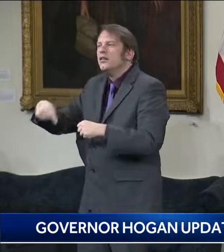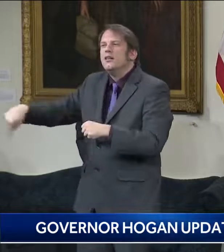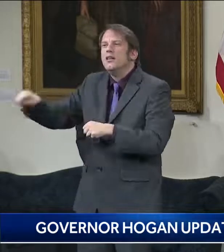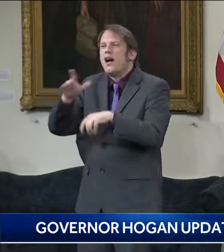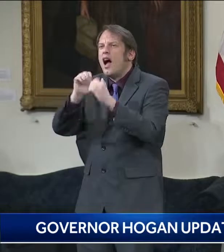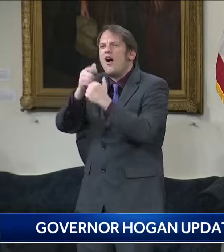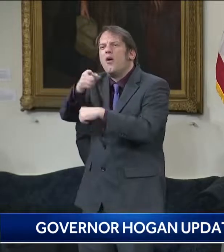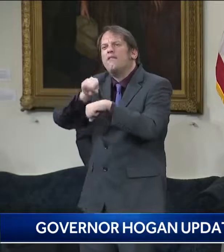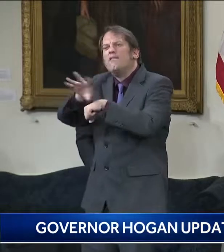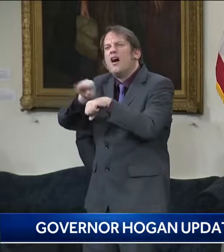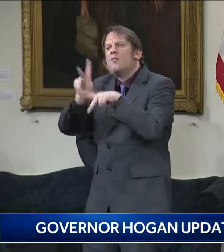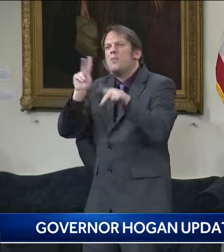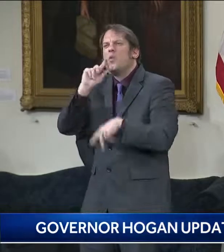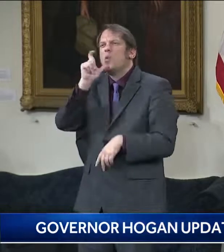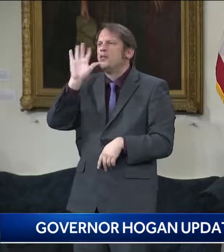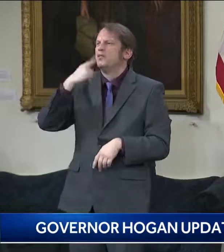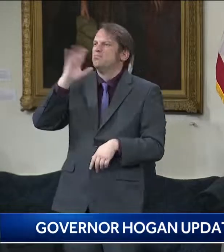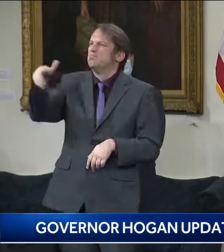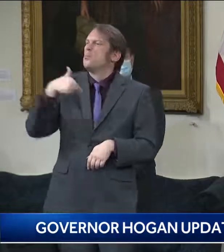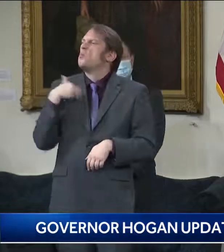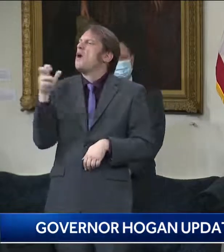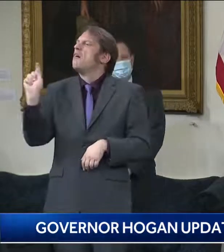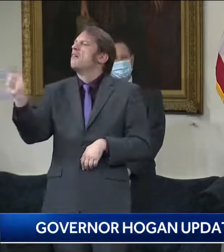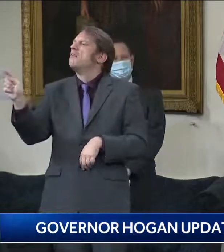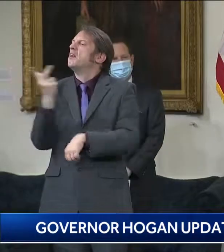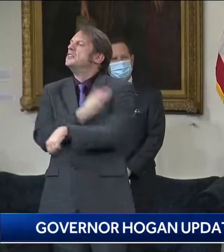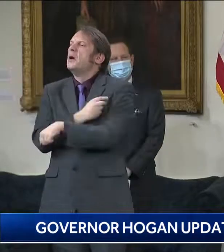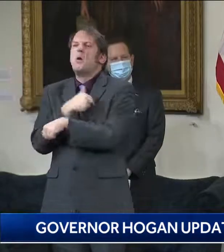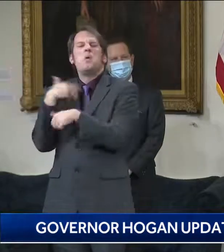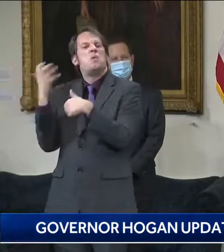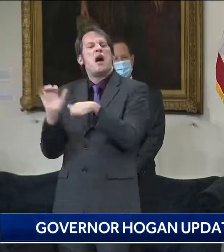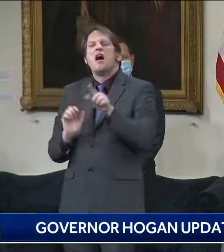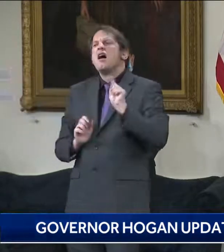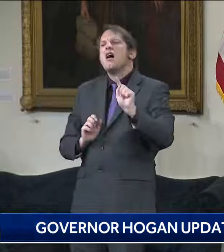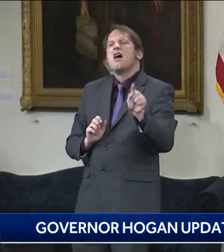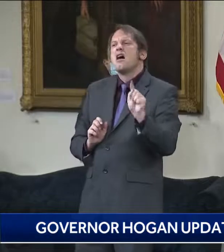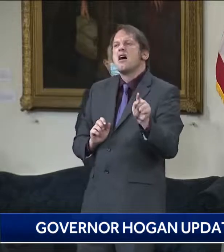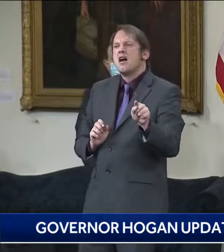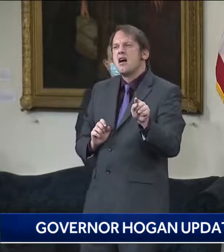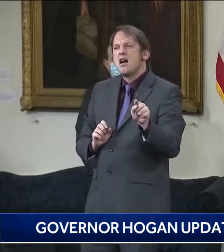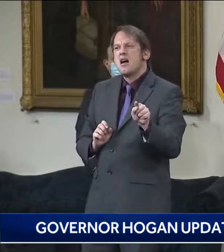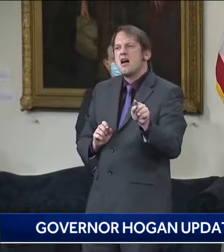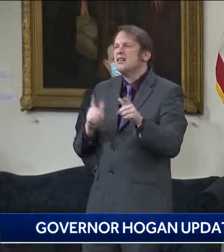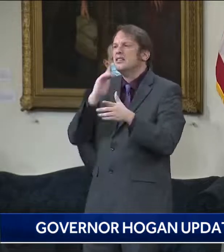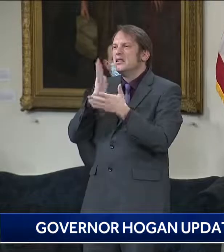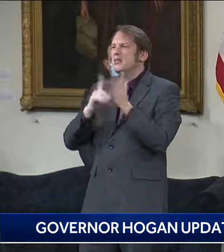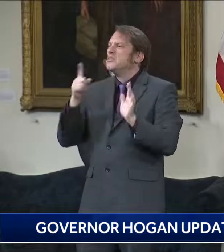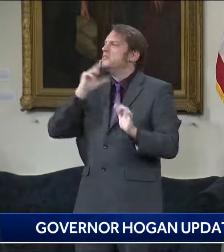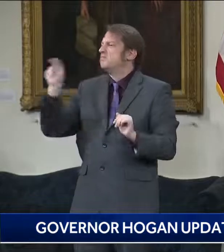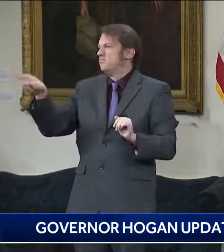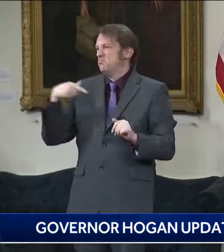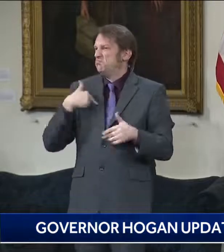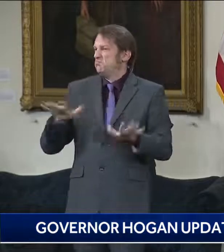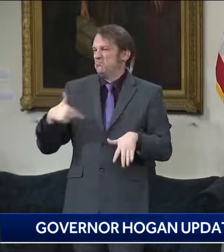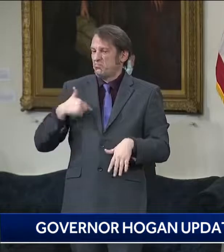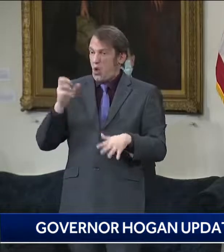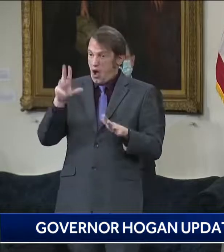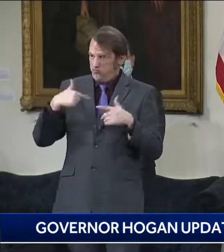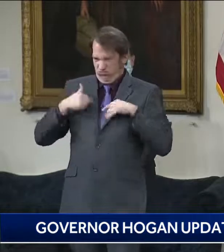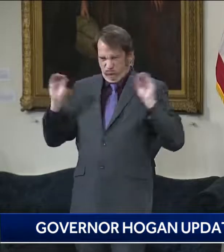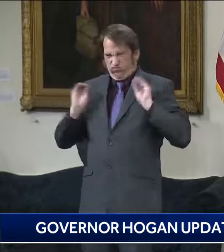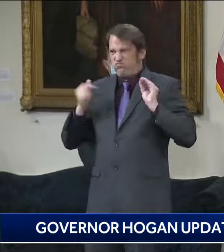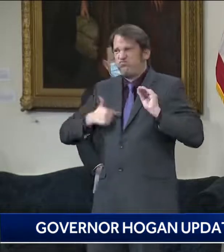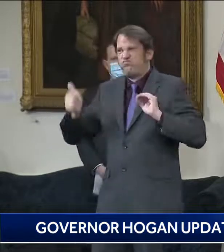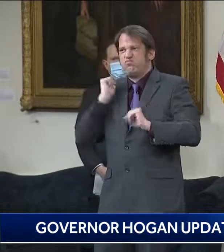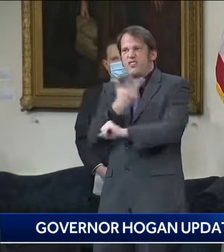folks who are, and they're not taking it, that's it, how long do we have? Well, you know, that's an